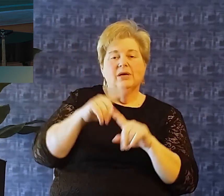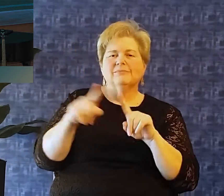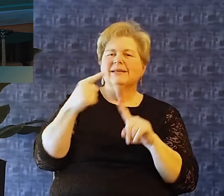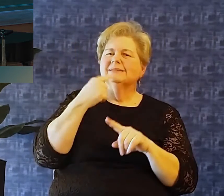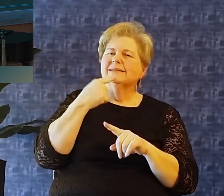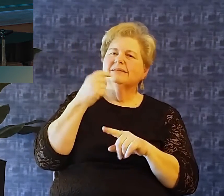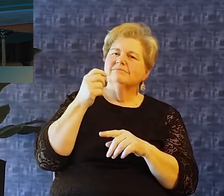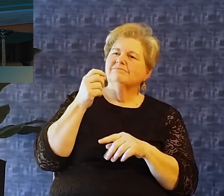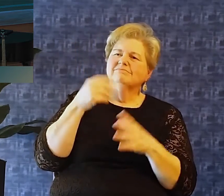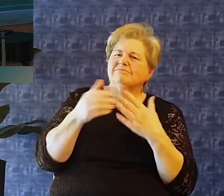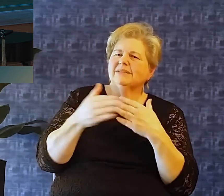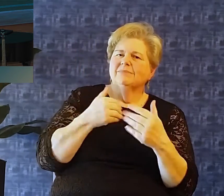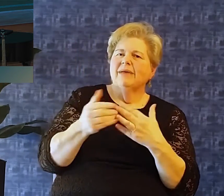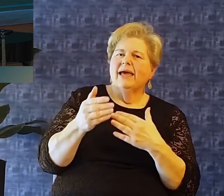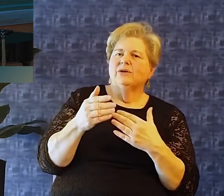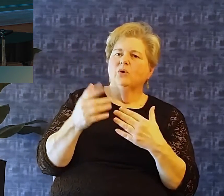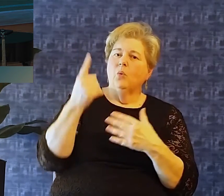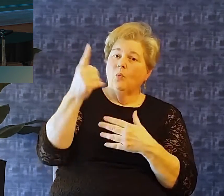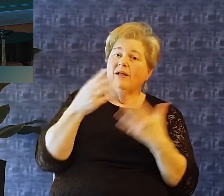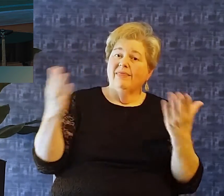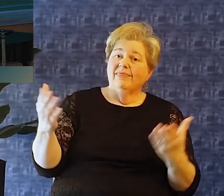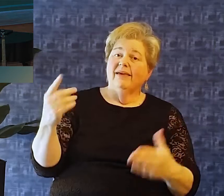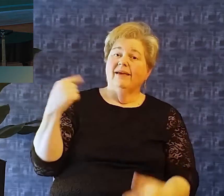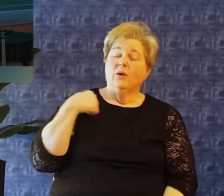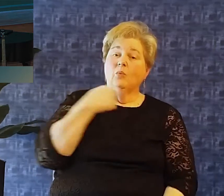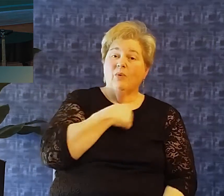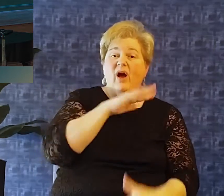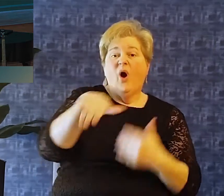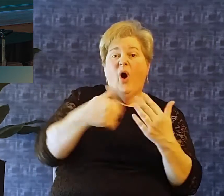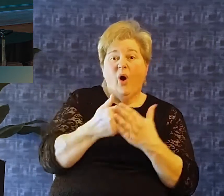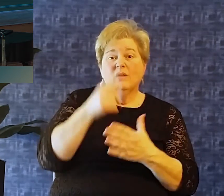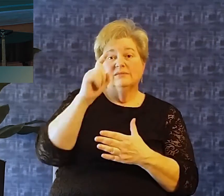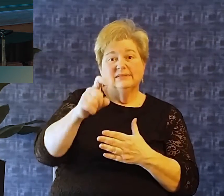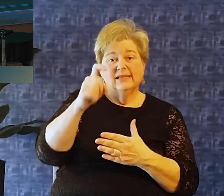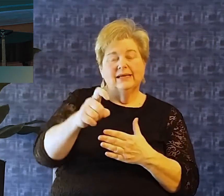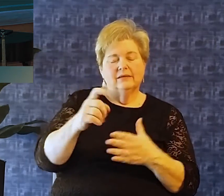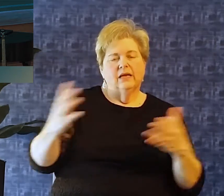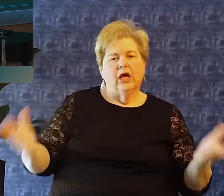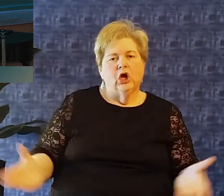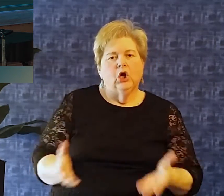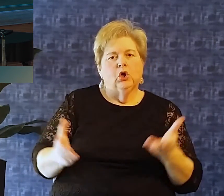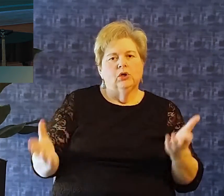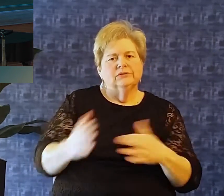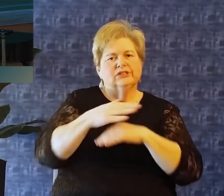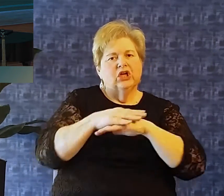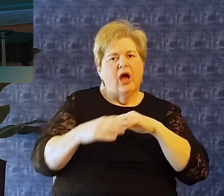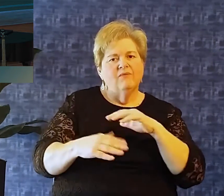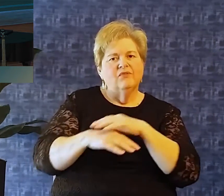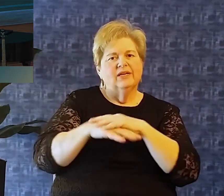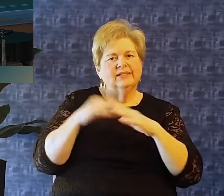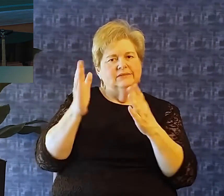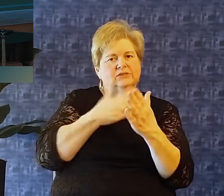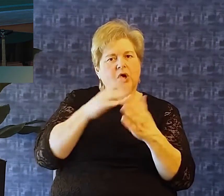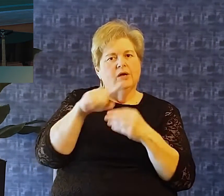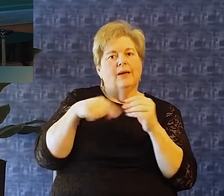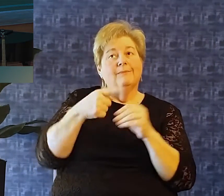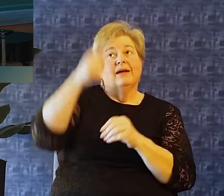I said, you know, I think one thing that we could all use right now Would just be a very comforting song of God's